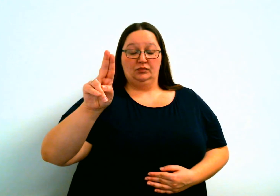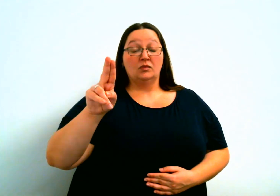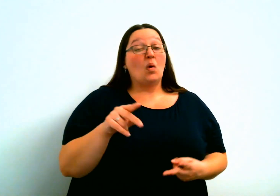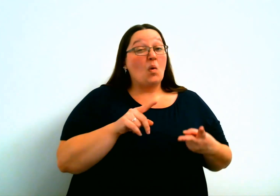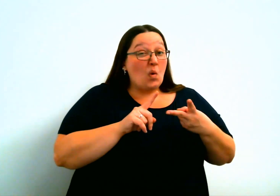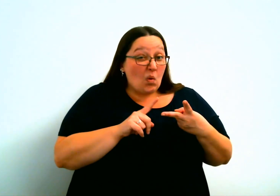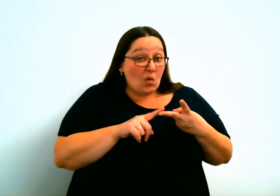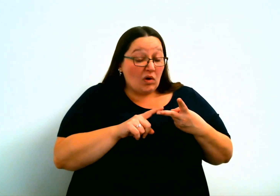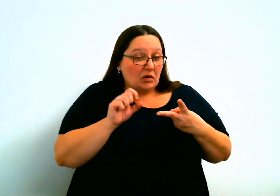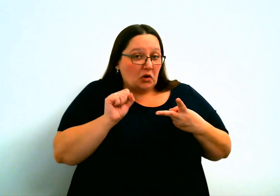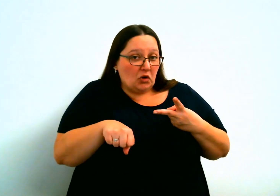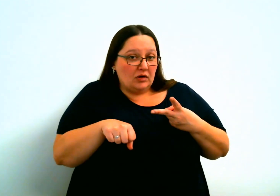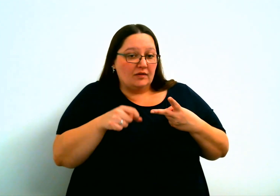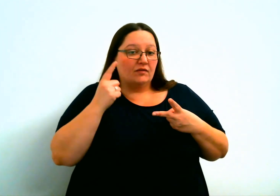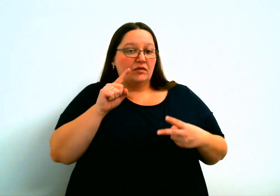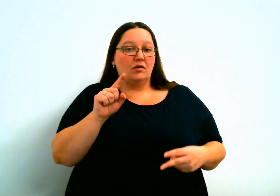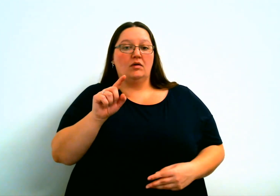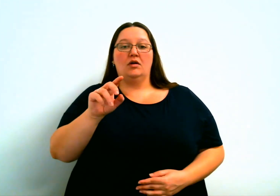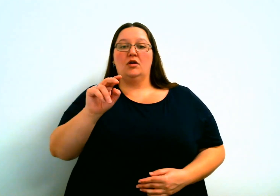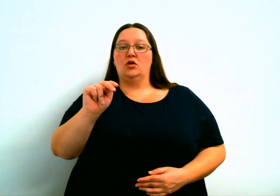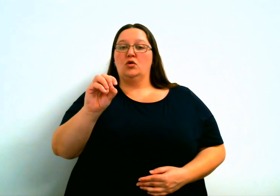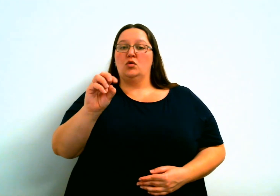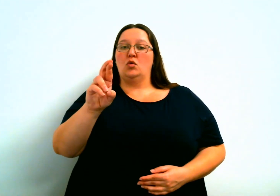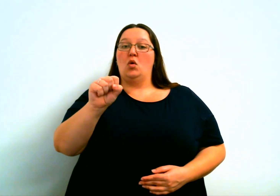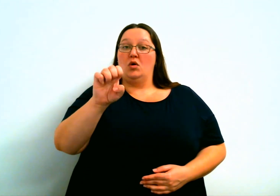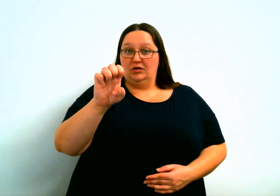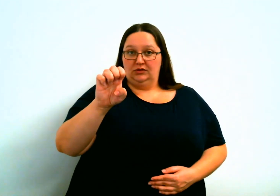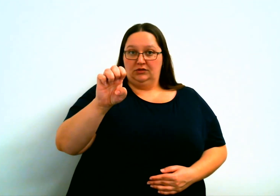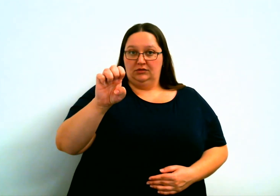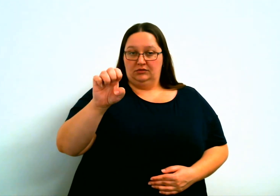His name was Tu, T-I-U. It could be